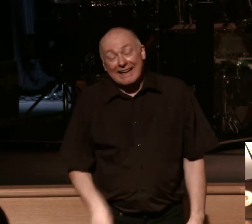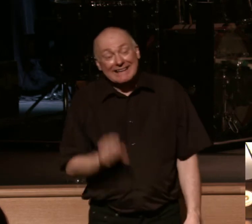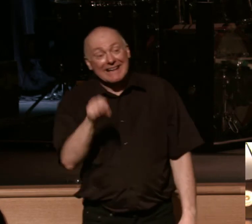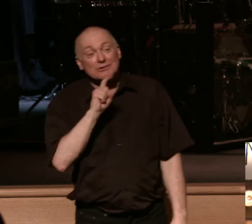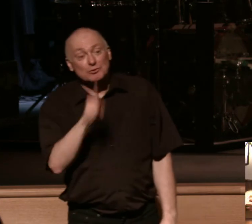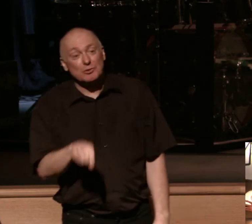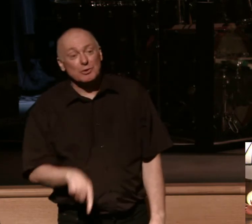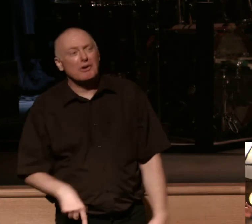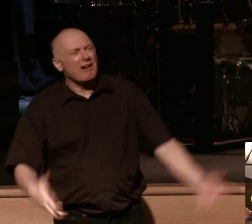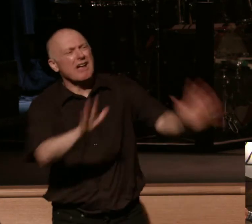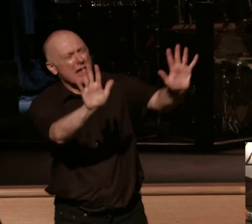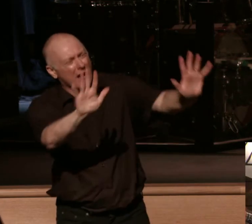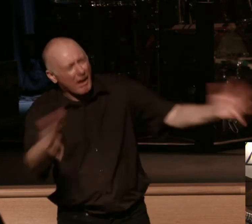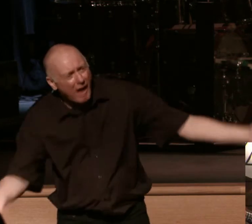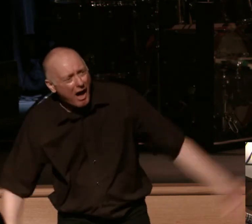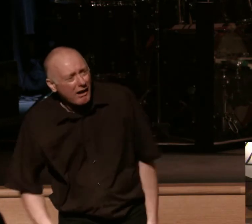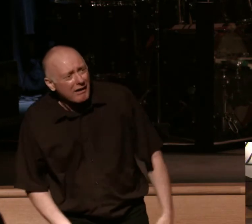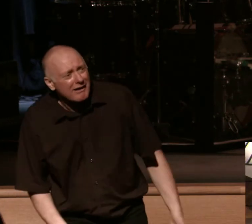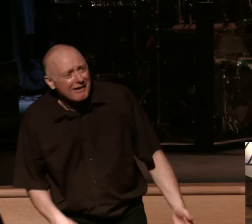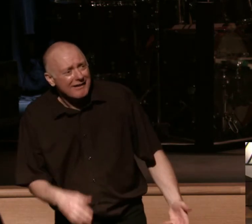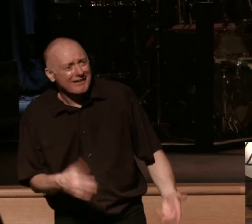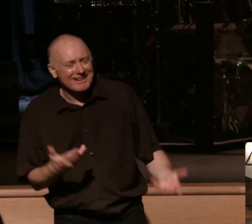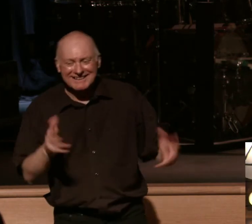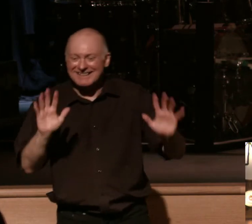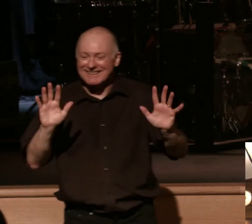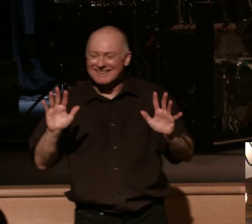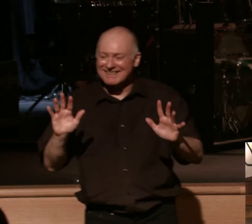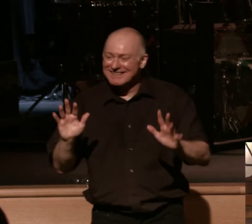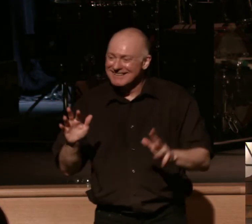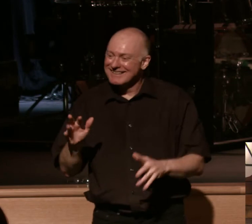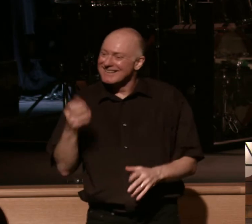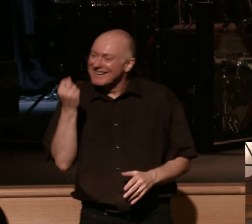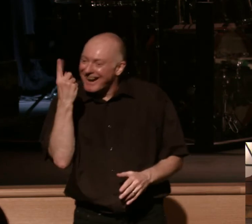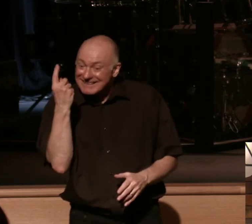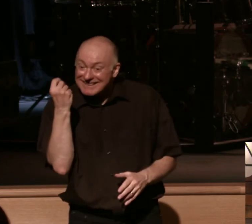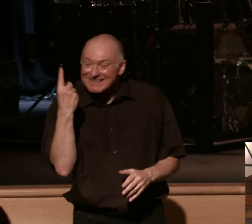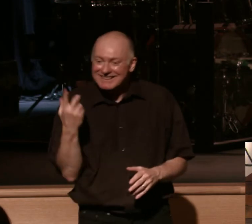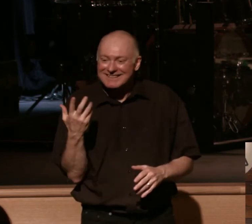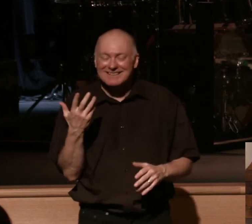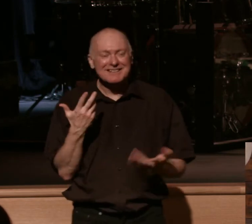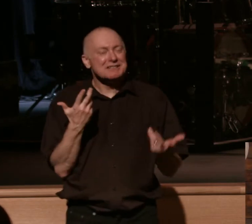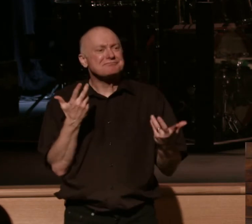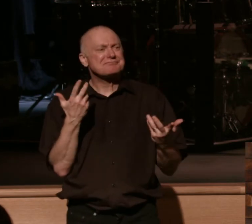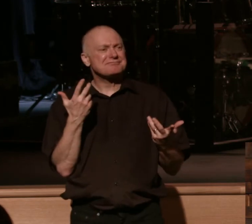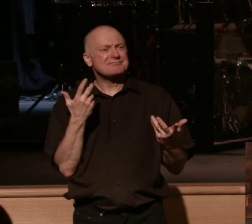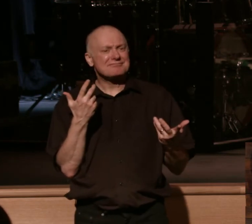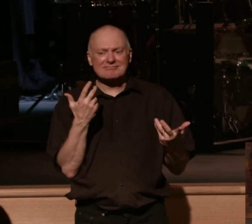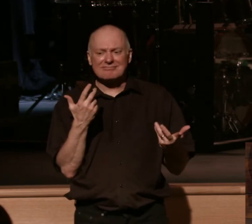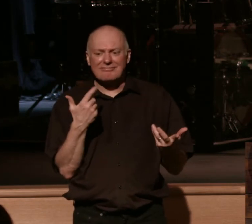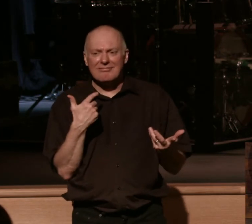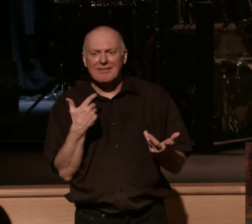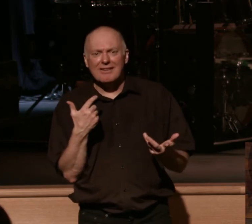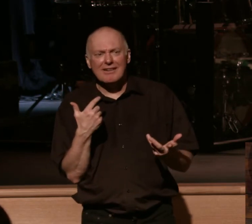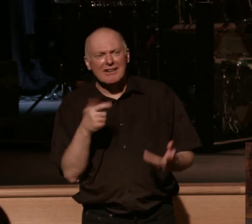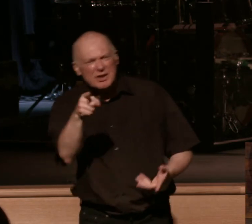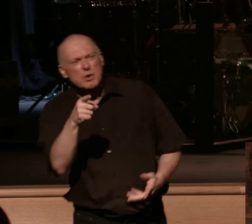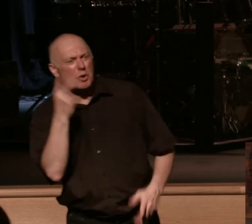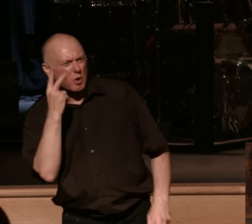give me a break I'm groaning I'm groaning alright I remember trying to get up one point too into kind of similar situation you look you're a little stiff there and kind of stuff